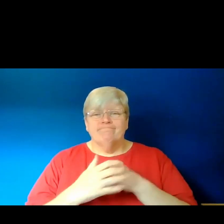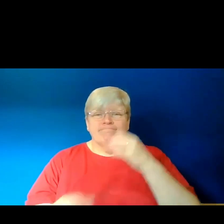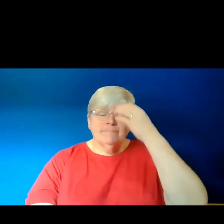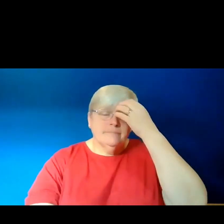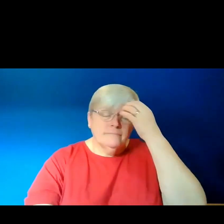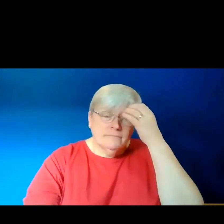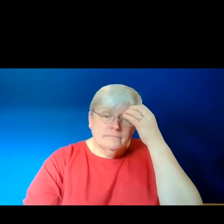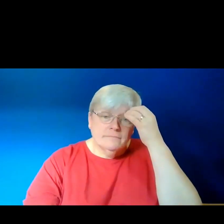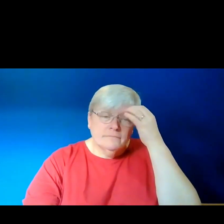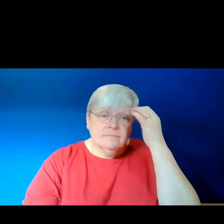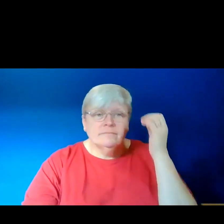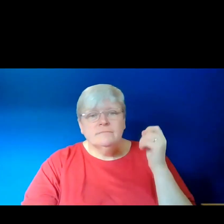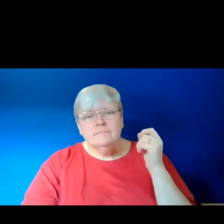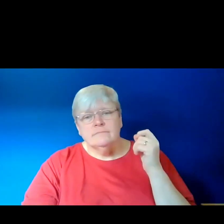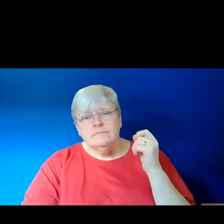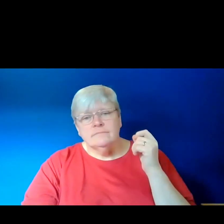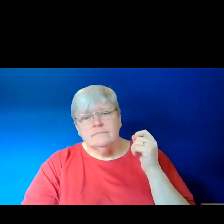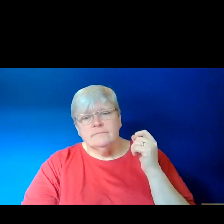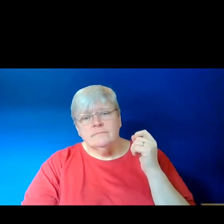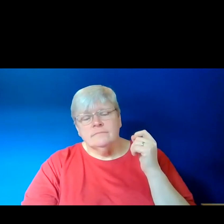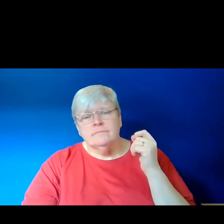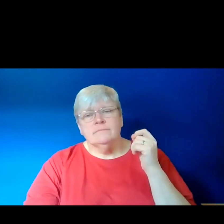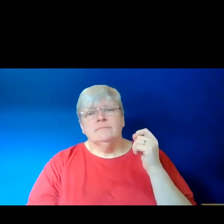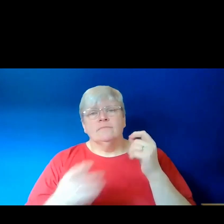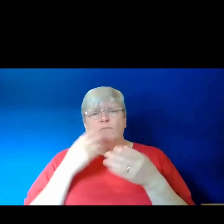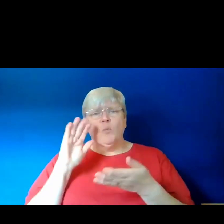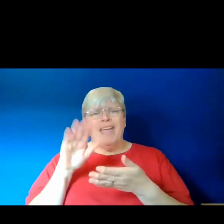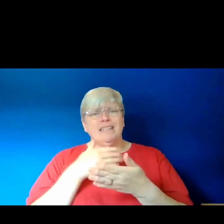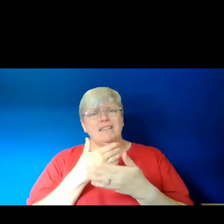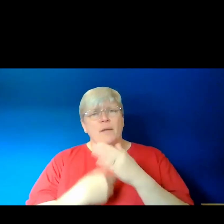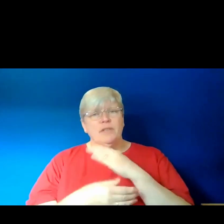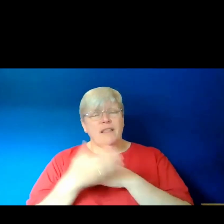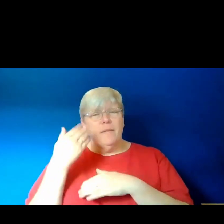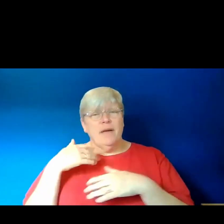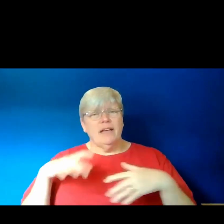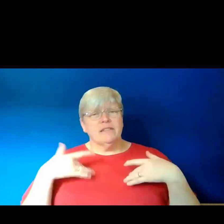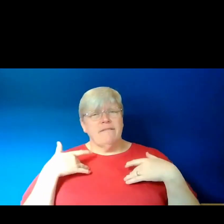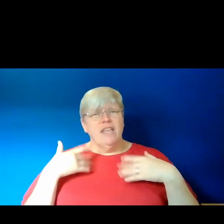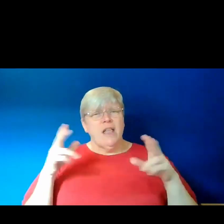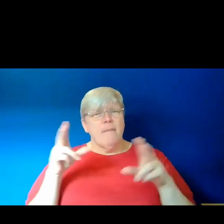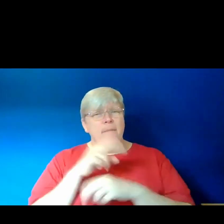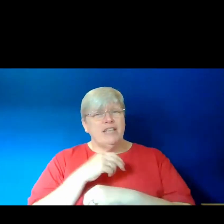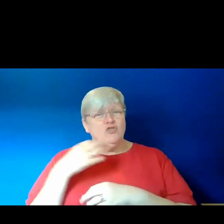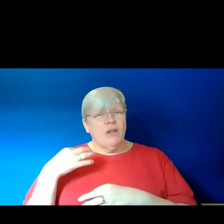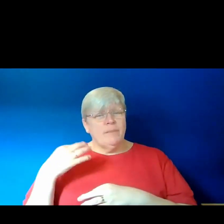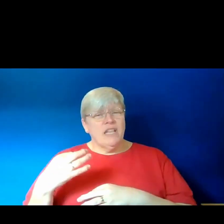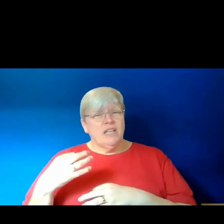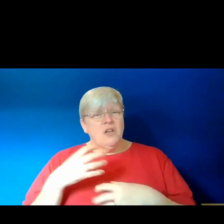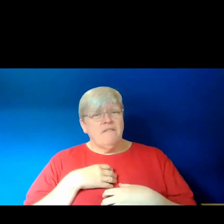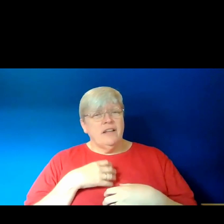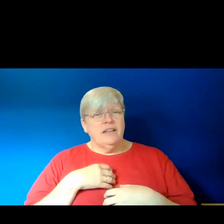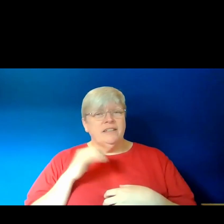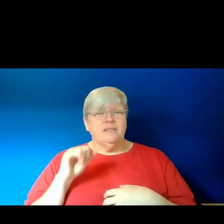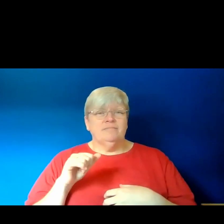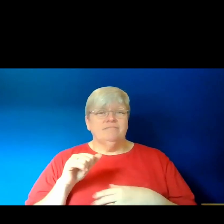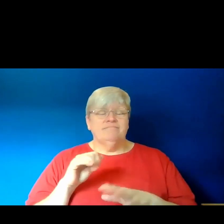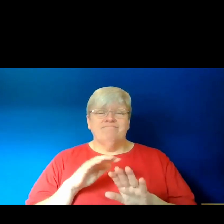So when interpreting the past, do you ever feel afraid of misrepresentation? And yet again, that's